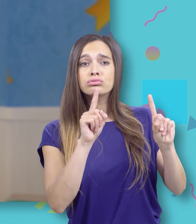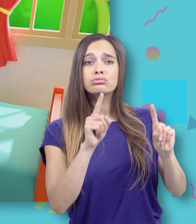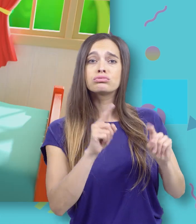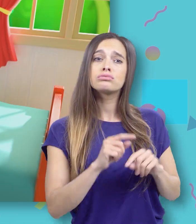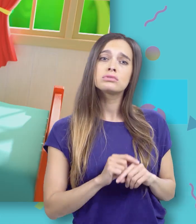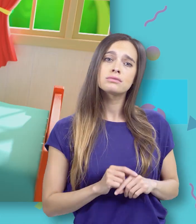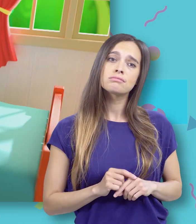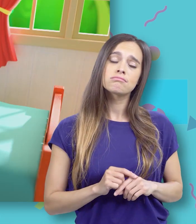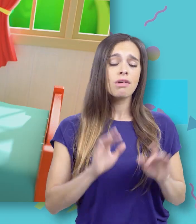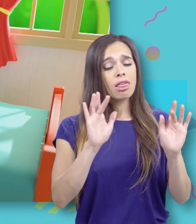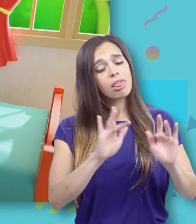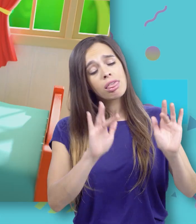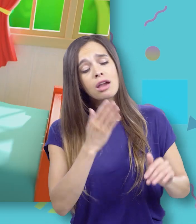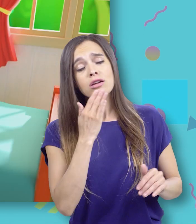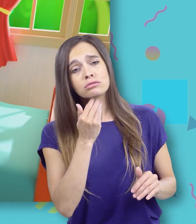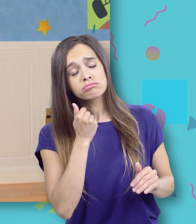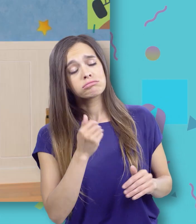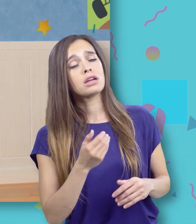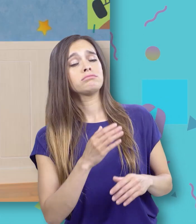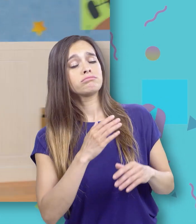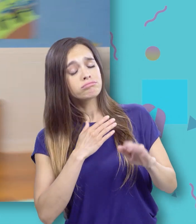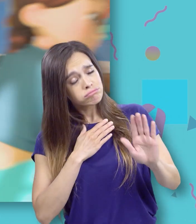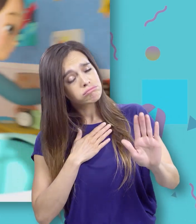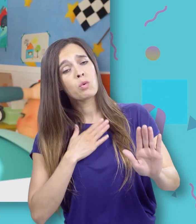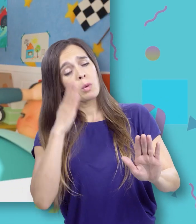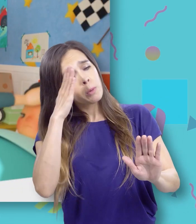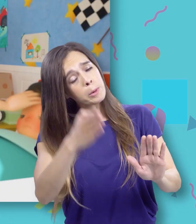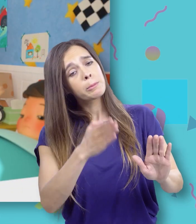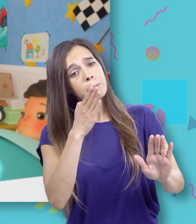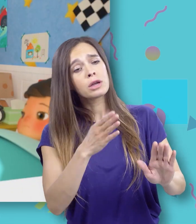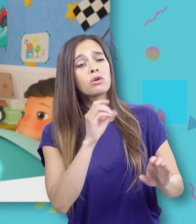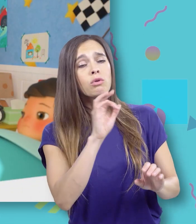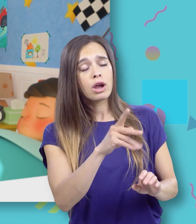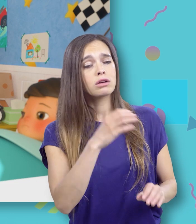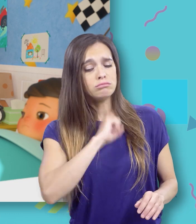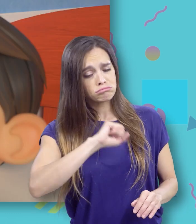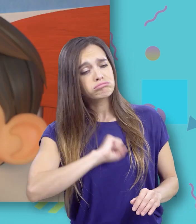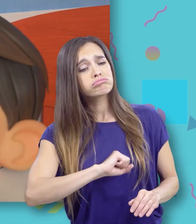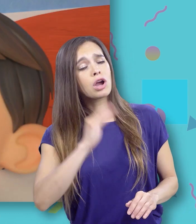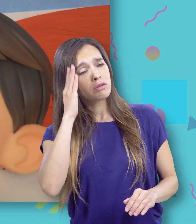There, honey bun, you'll be okay Your cough will go away